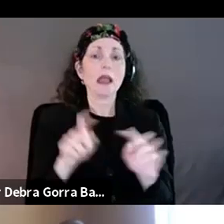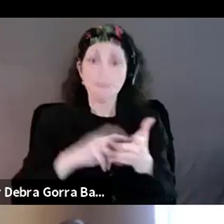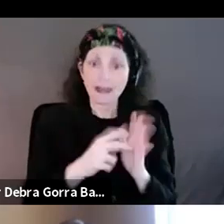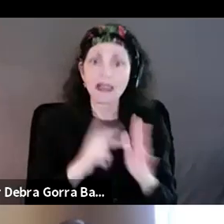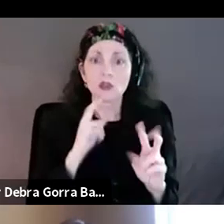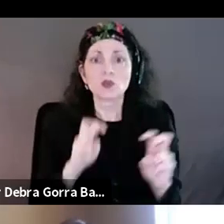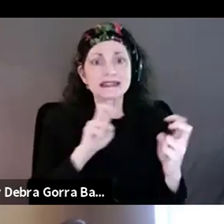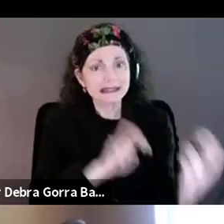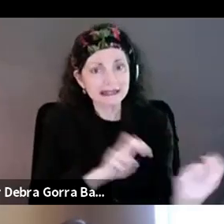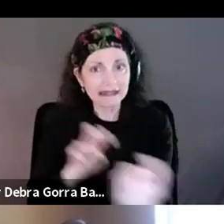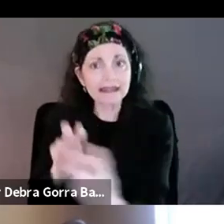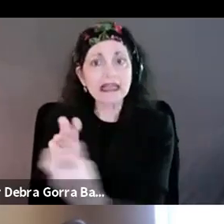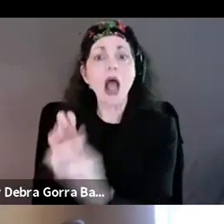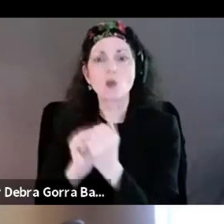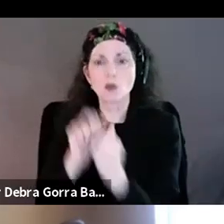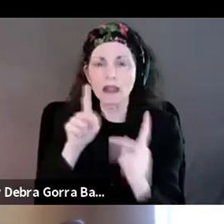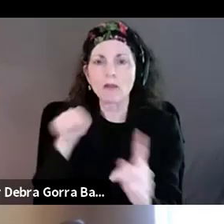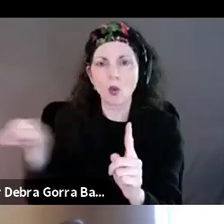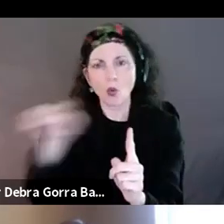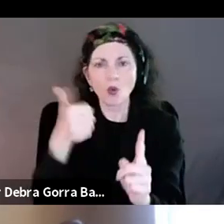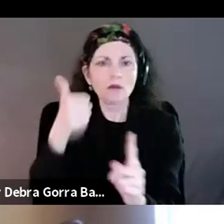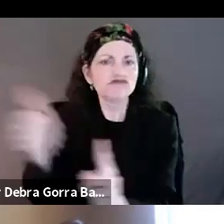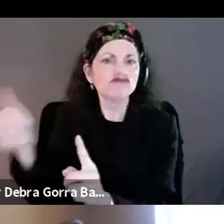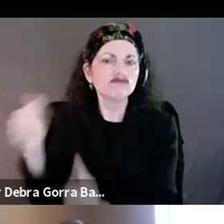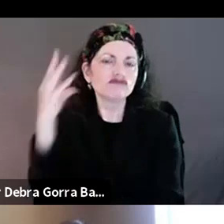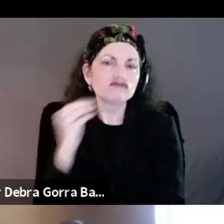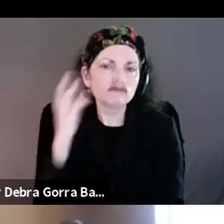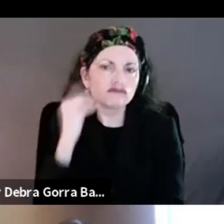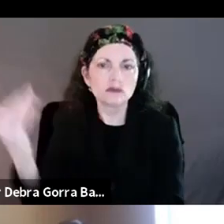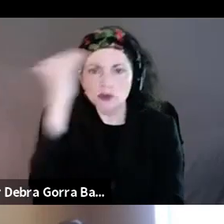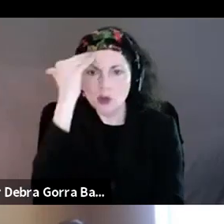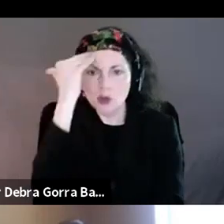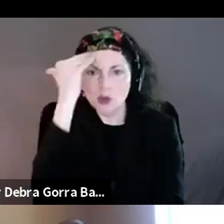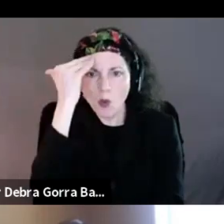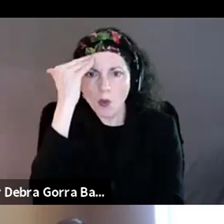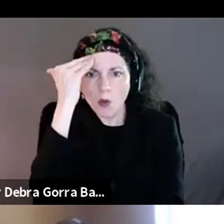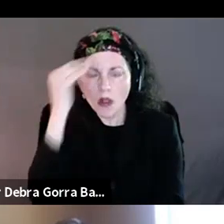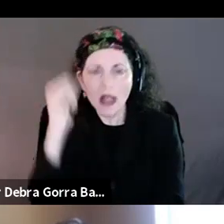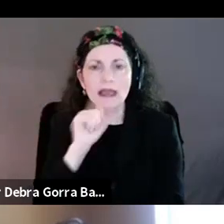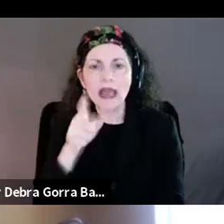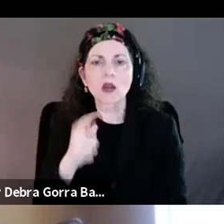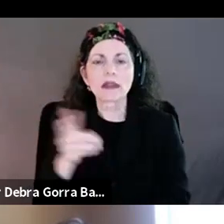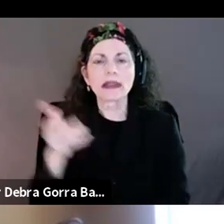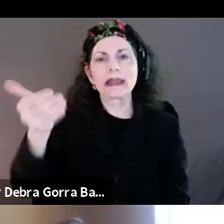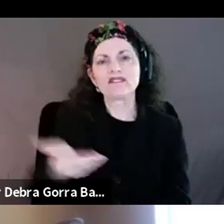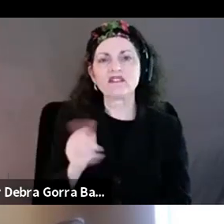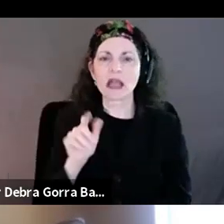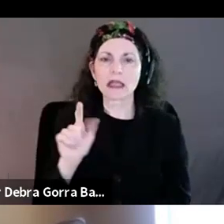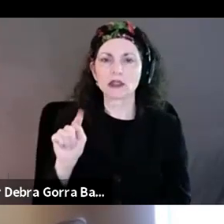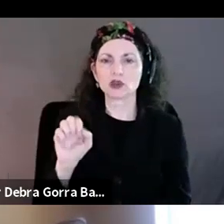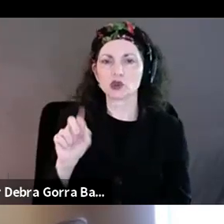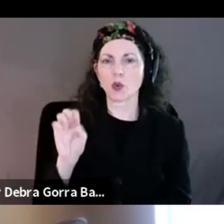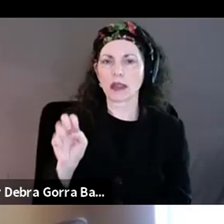it's actually bringing them to the table, but not just having them there, actually actively engaging